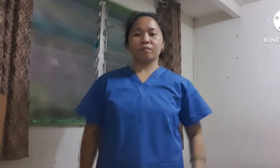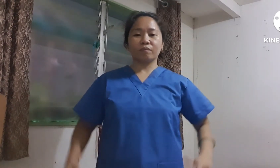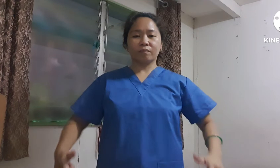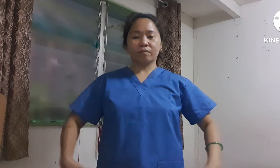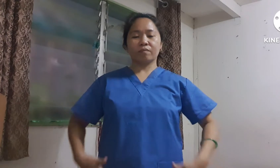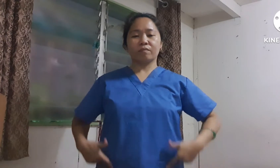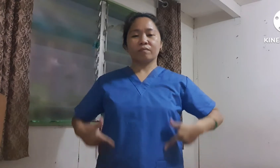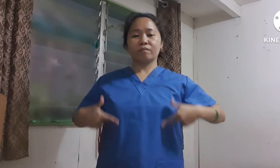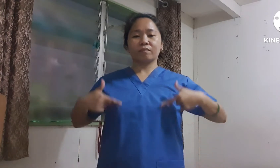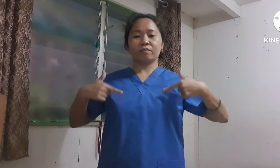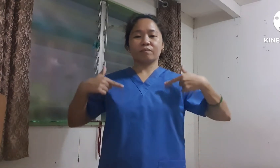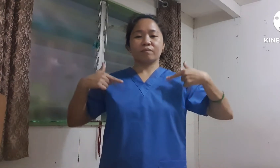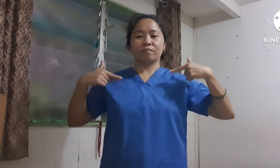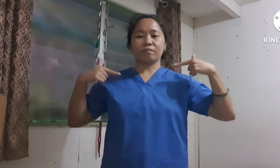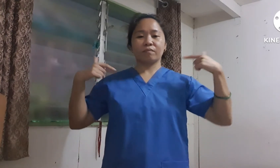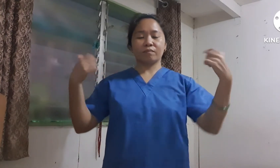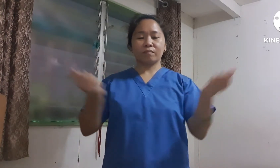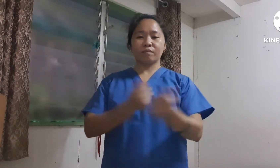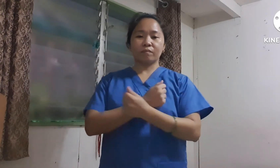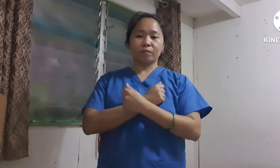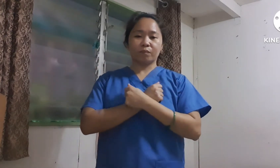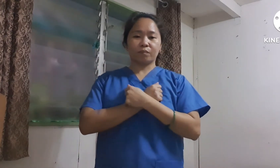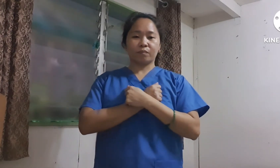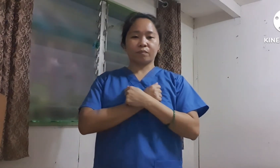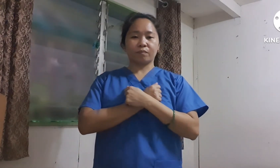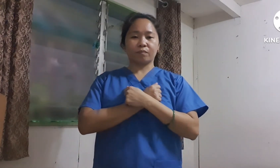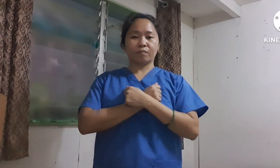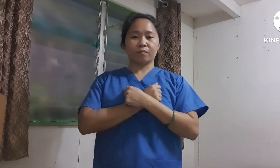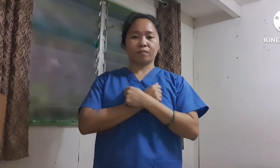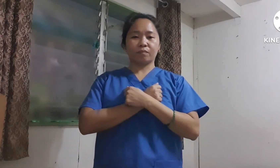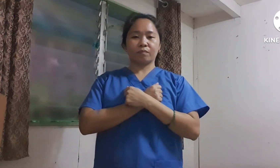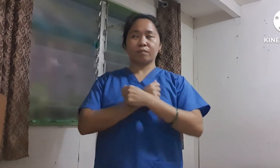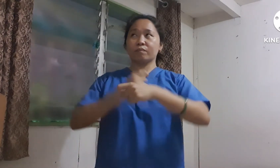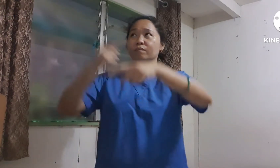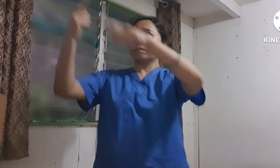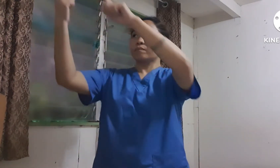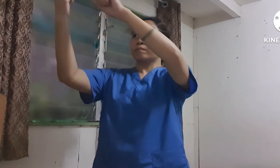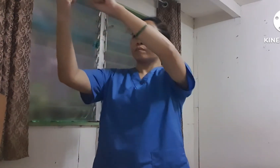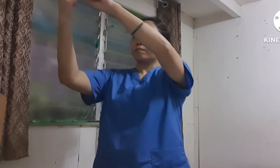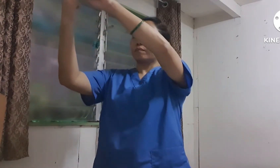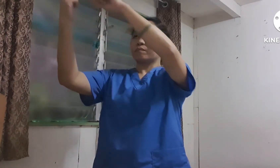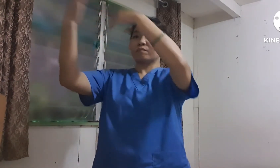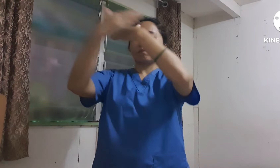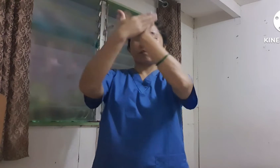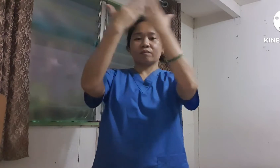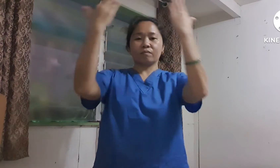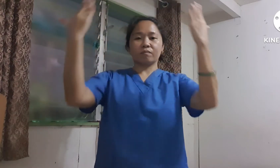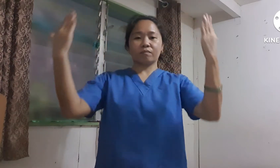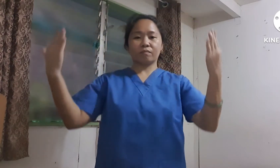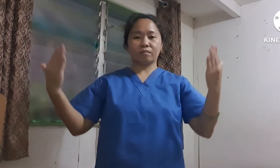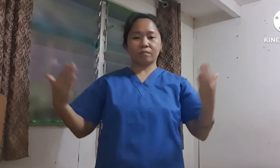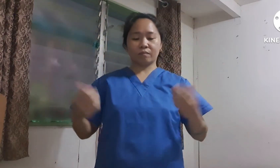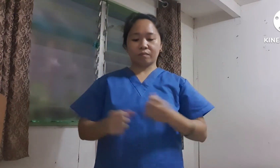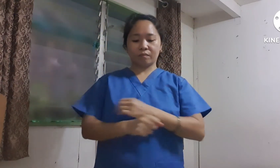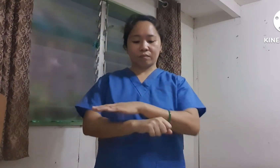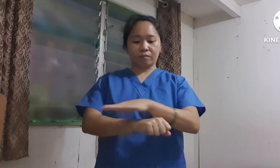And I can live, I'm looking now. I can reach the heavens above.